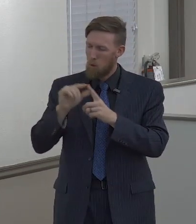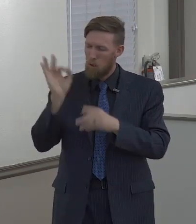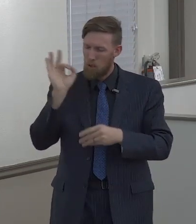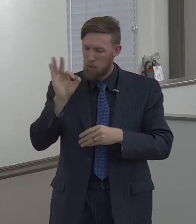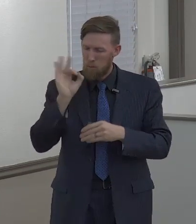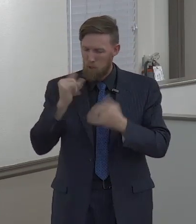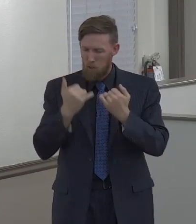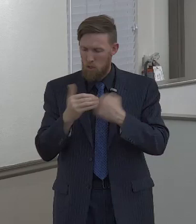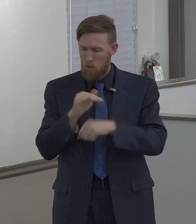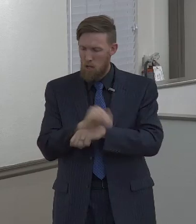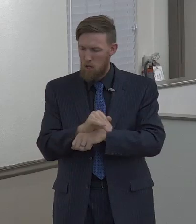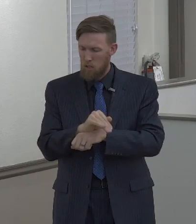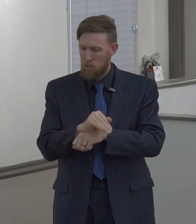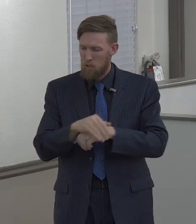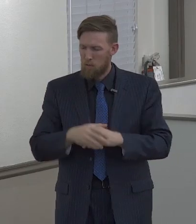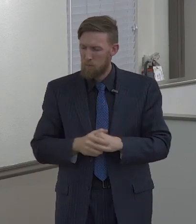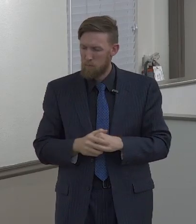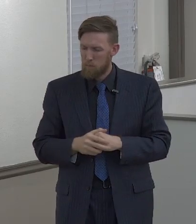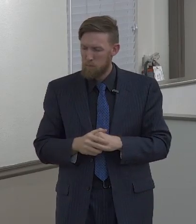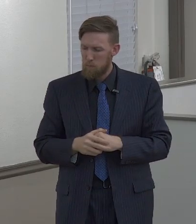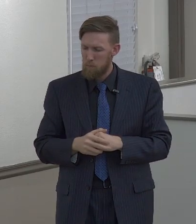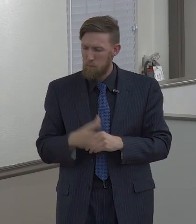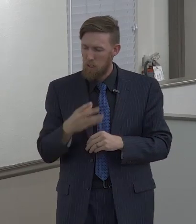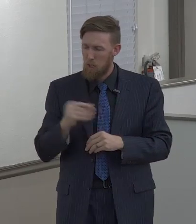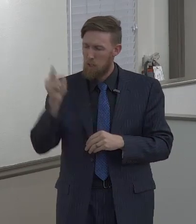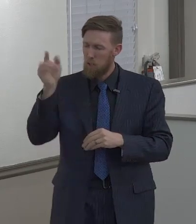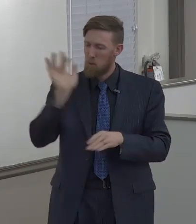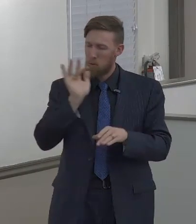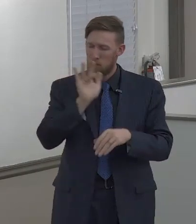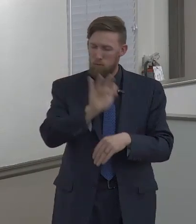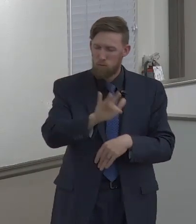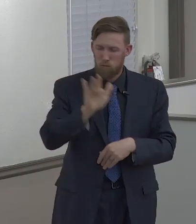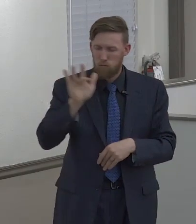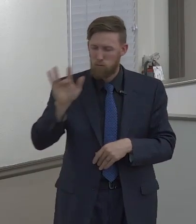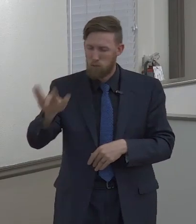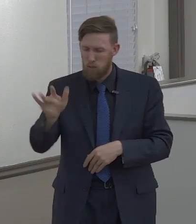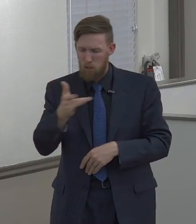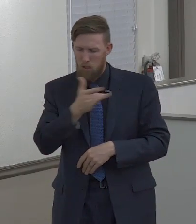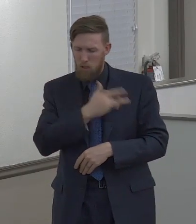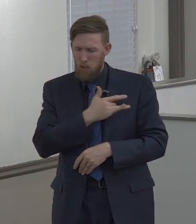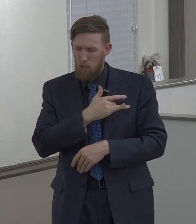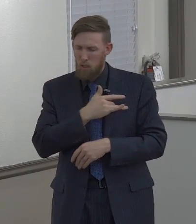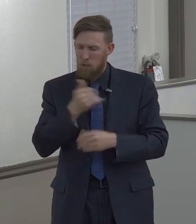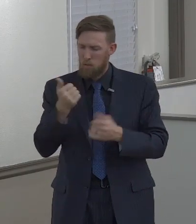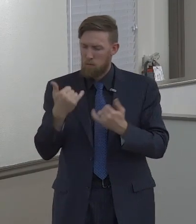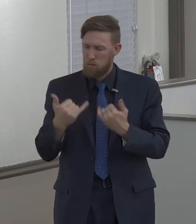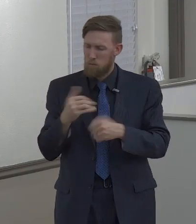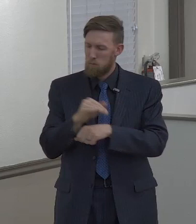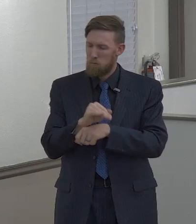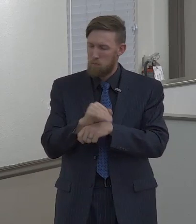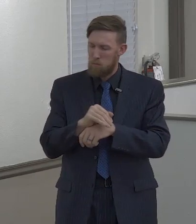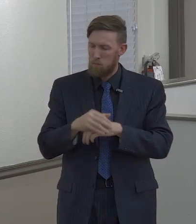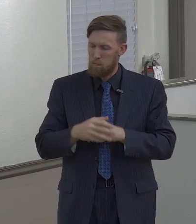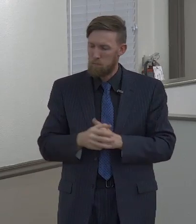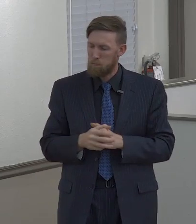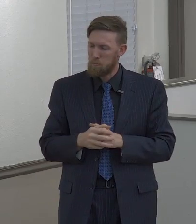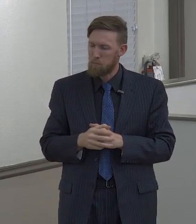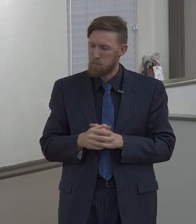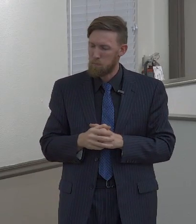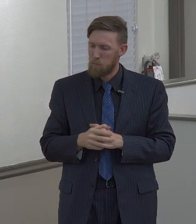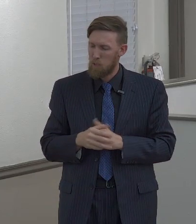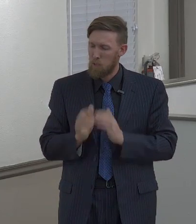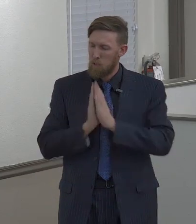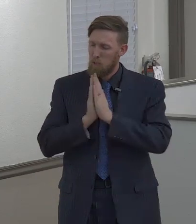void, and I pray that, God, it would go forth and find entrance into each and every heart here tonight. Lord, I ask that you would just be with